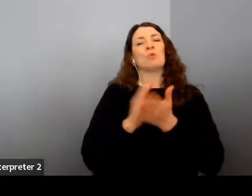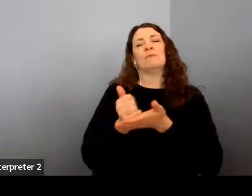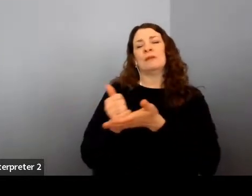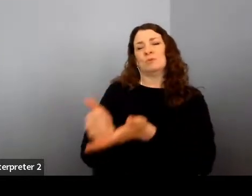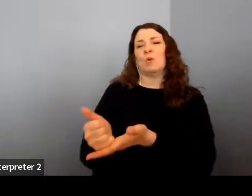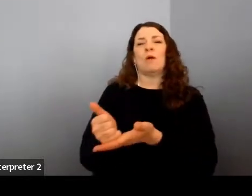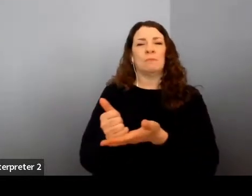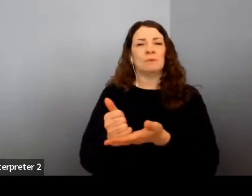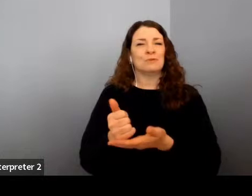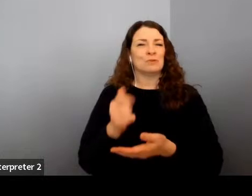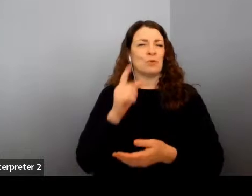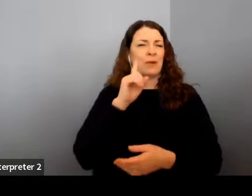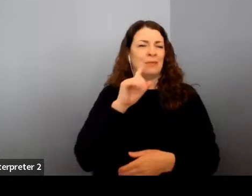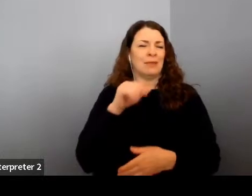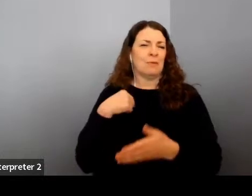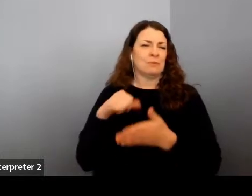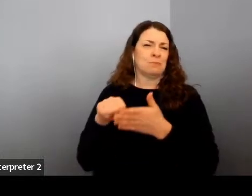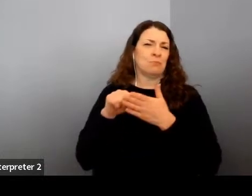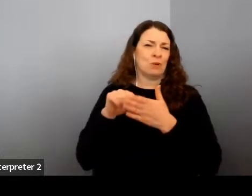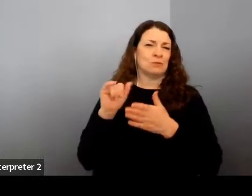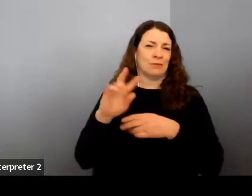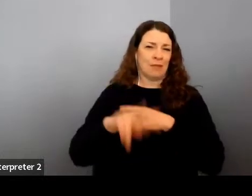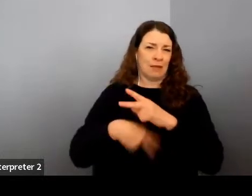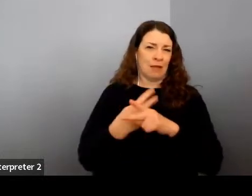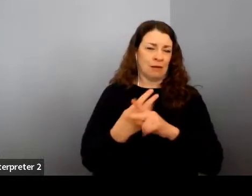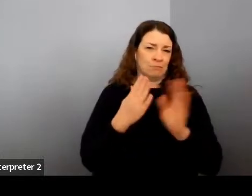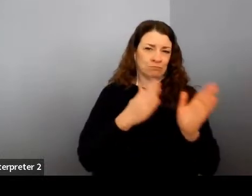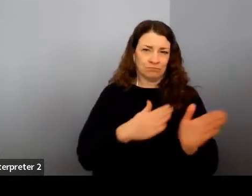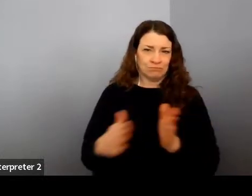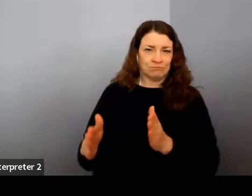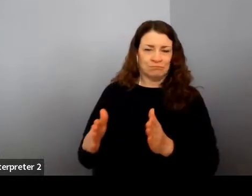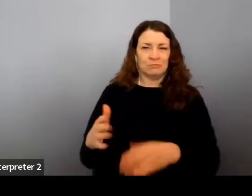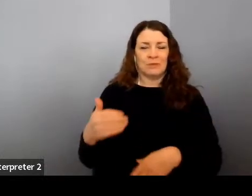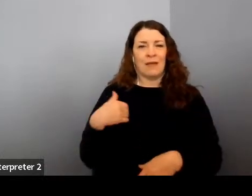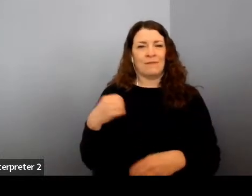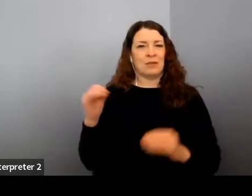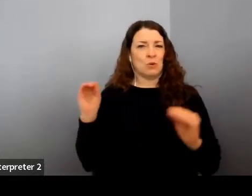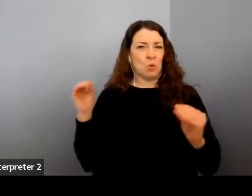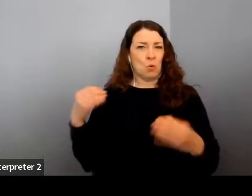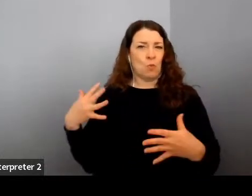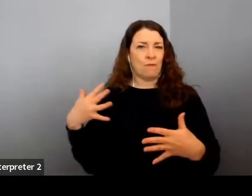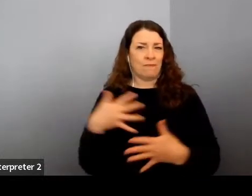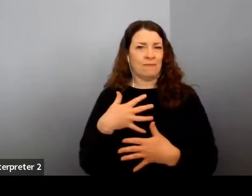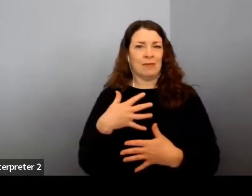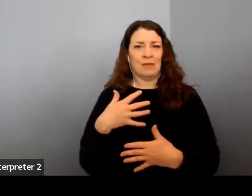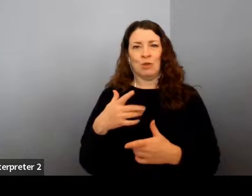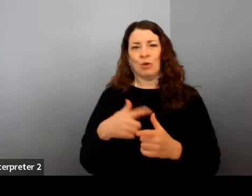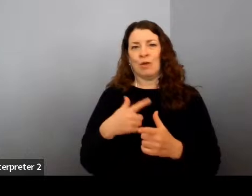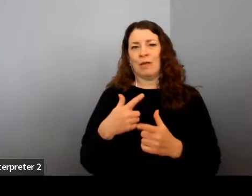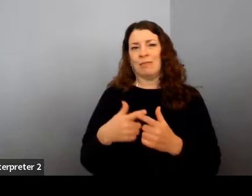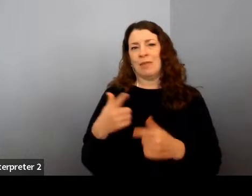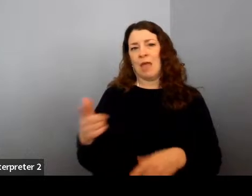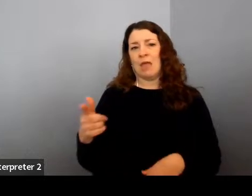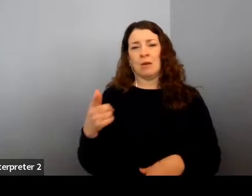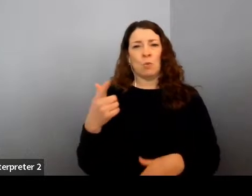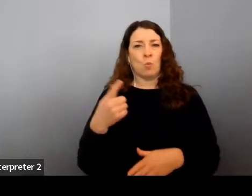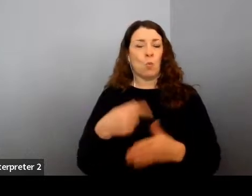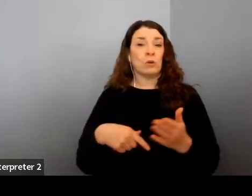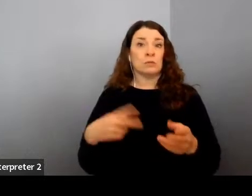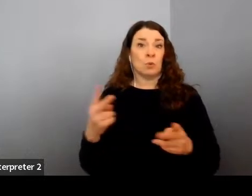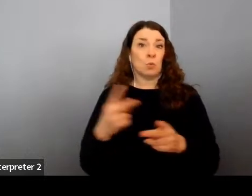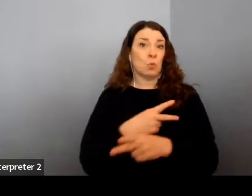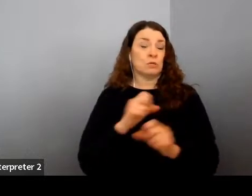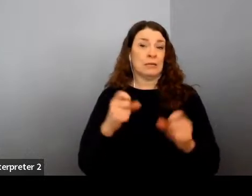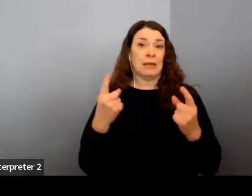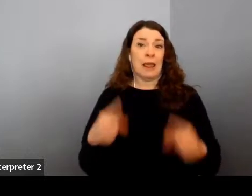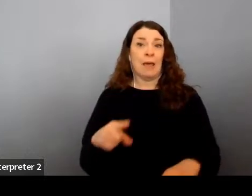another, that type of preparation and the fearlessness of being able to put yourself out there. What's the worst that can happen. You got to know, I'm sorry, I don't have the bandwidth